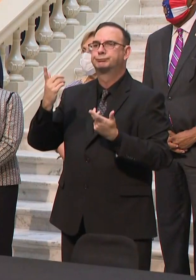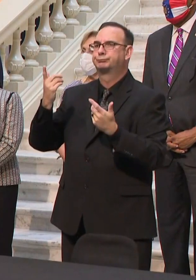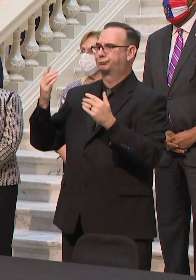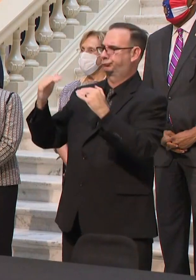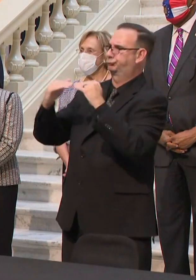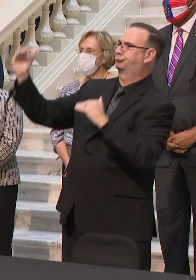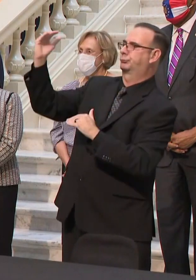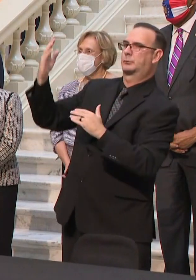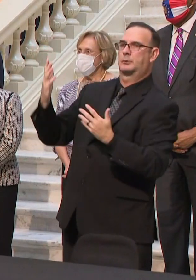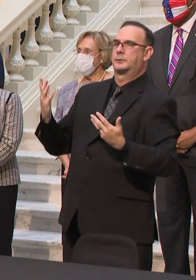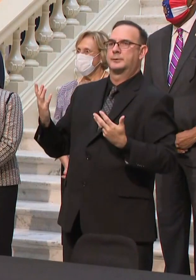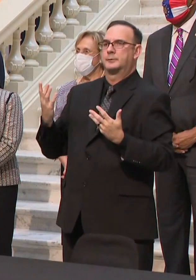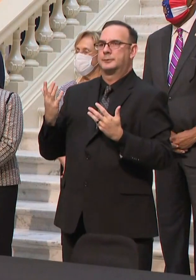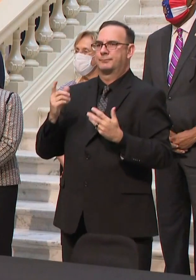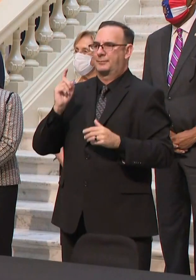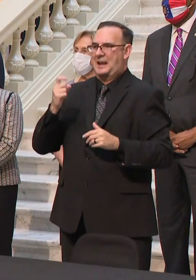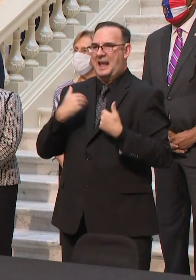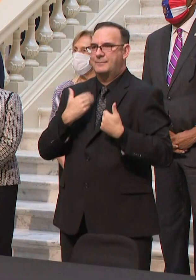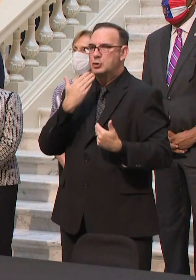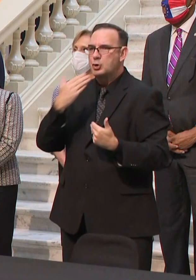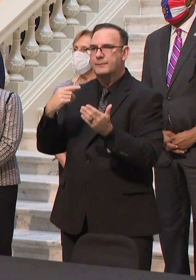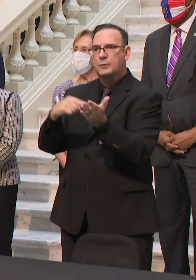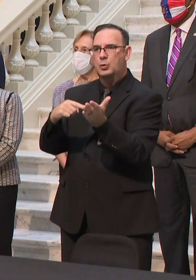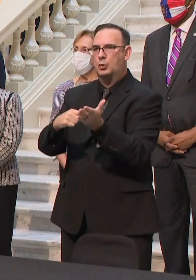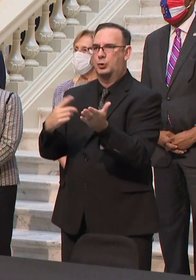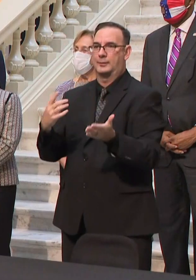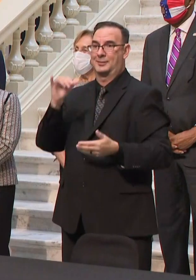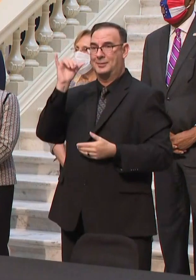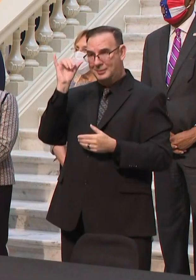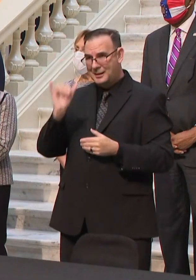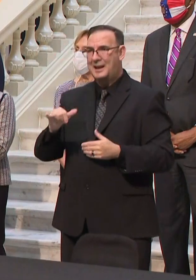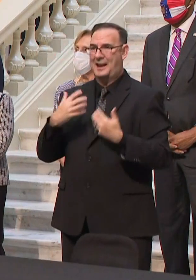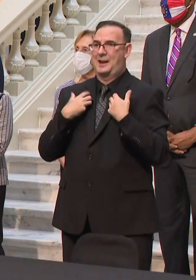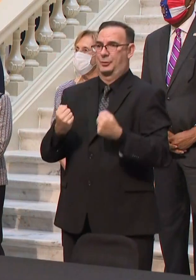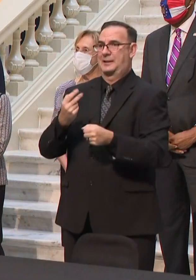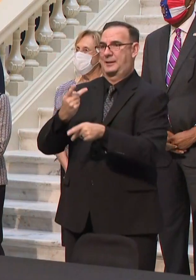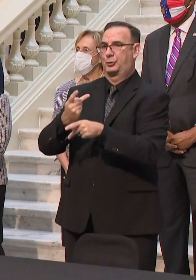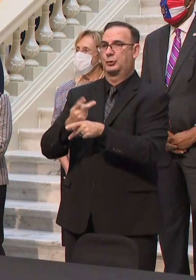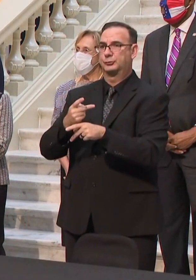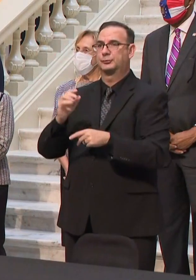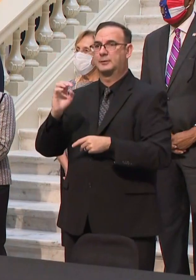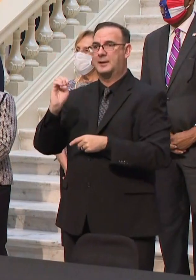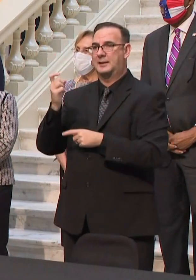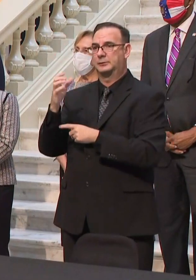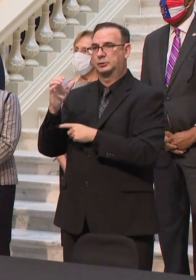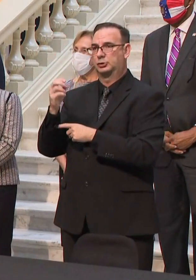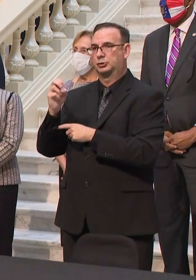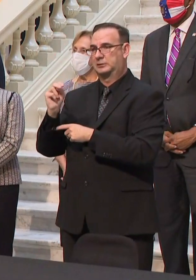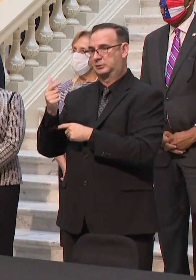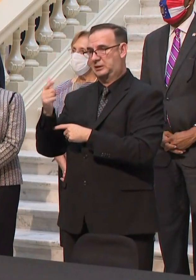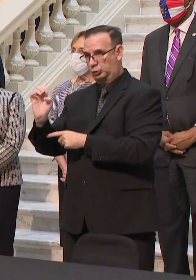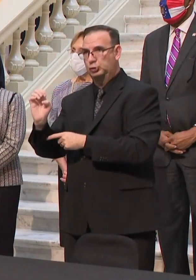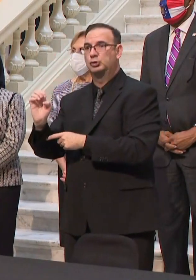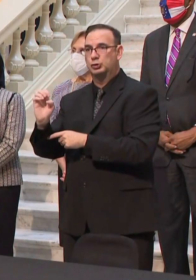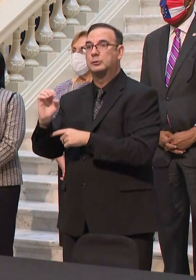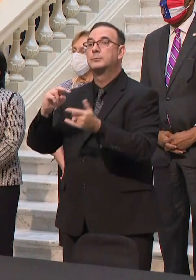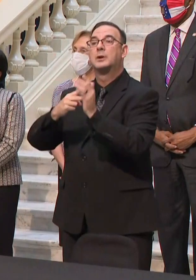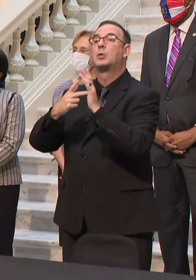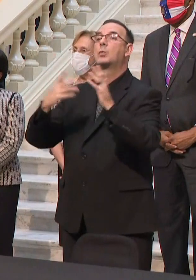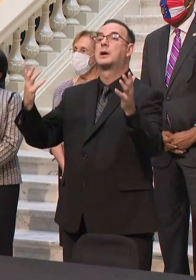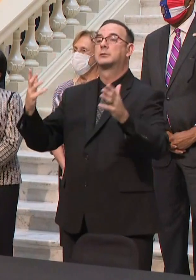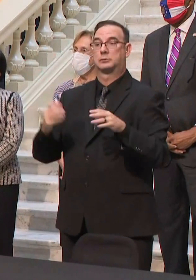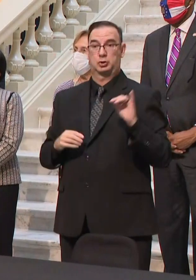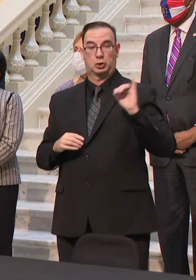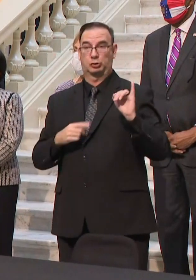other words, they were in no man's land. So they went without and simply prayed for the best. Under our